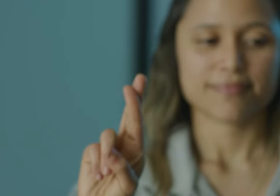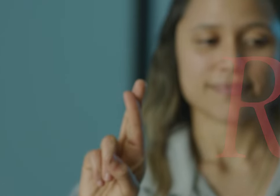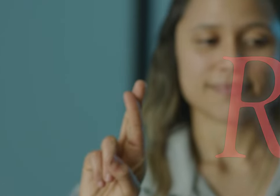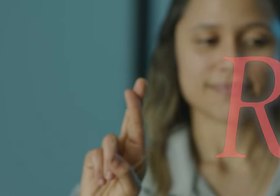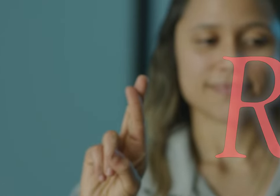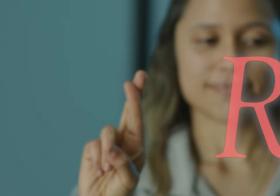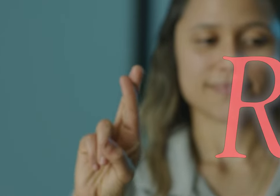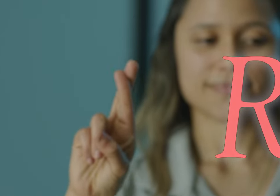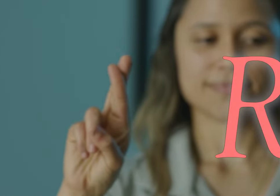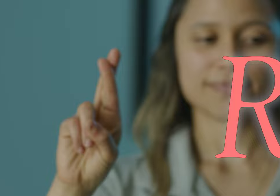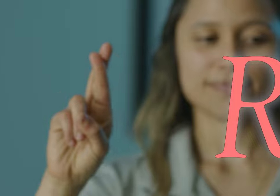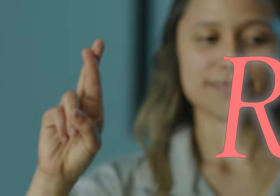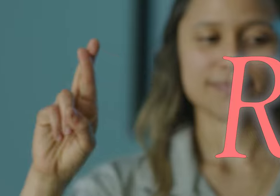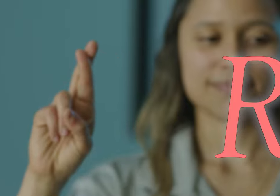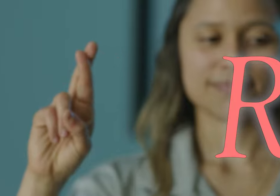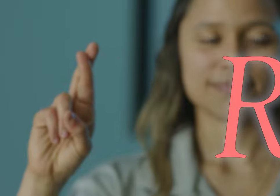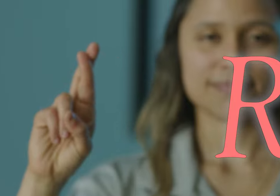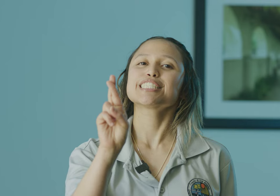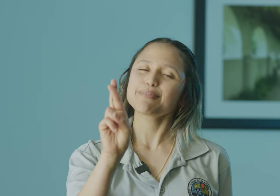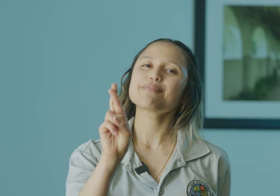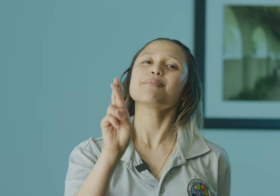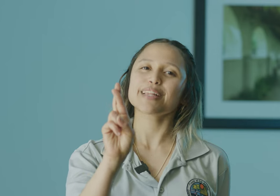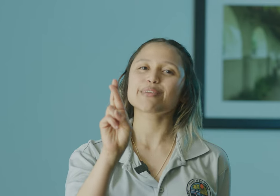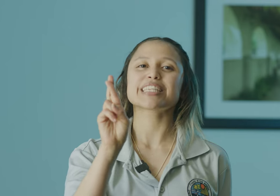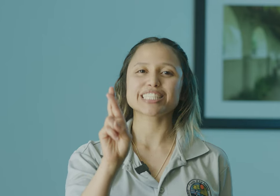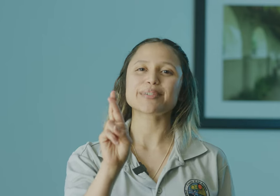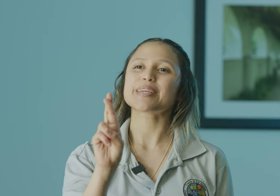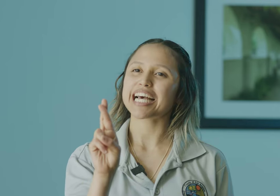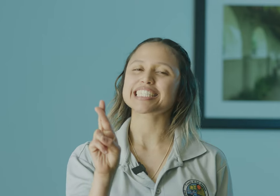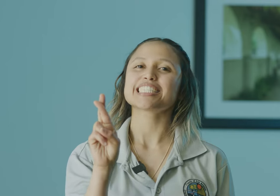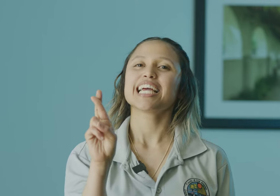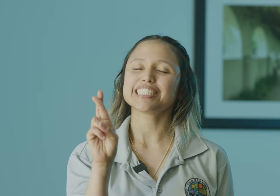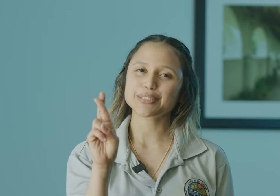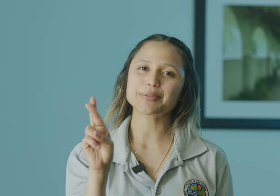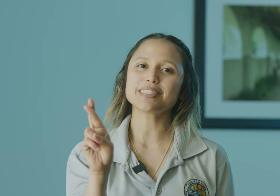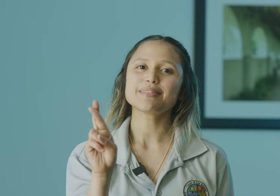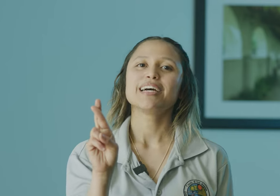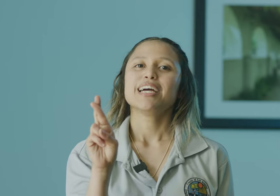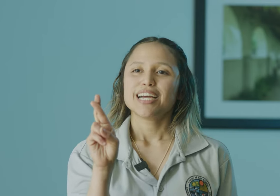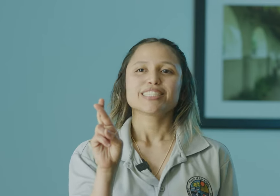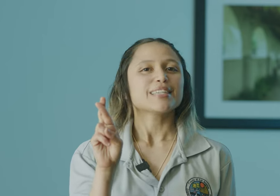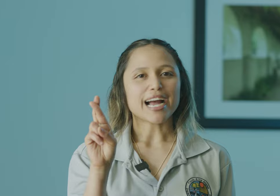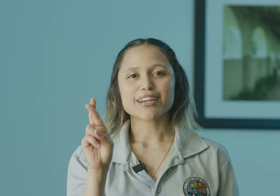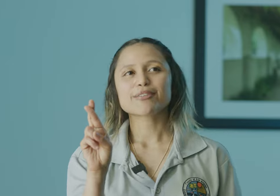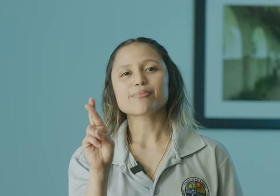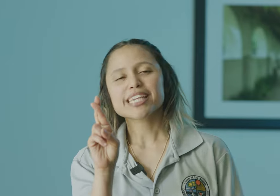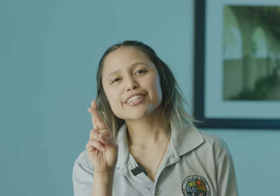R. So most of us should be familiar with this one because in school, I know some teachers